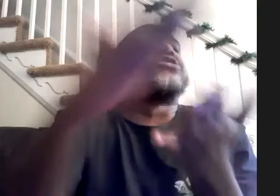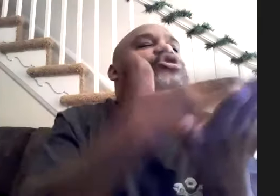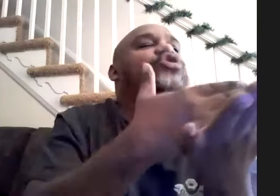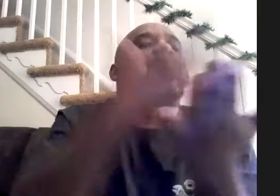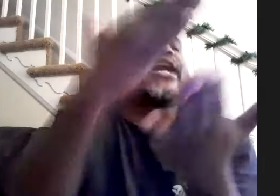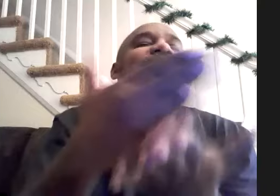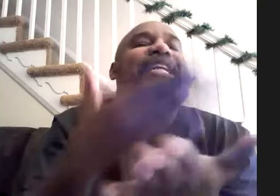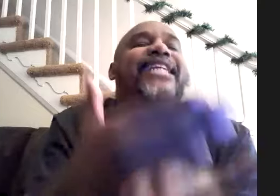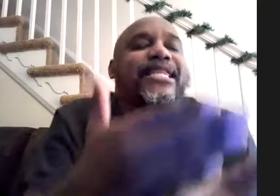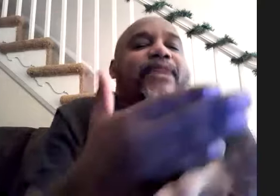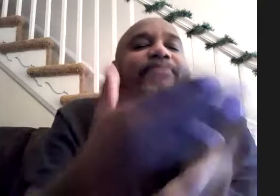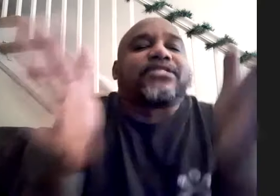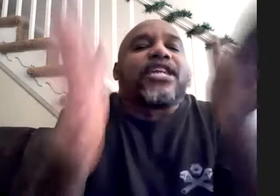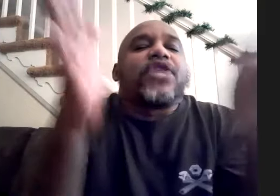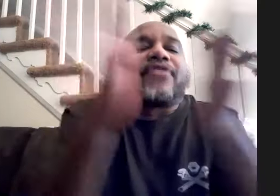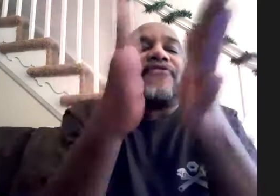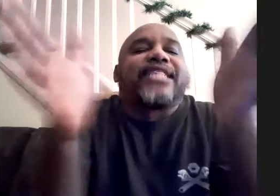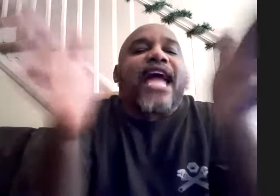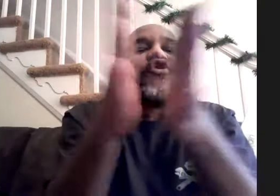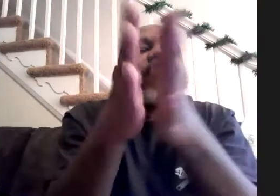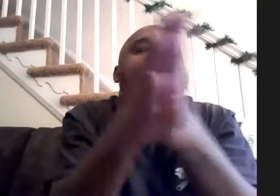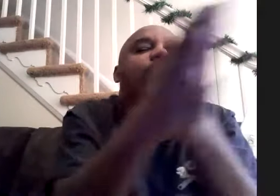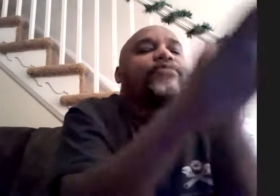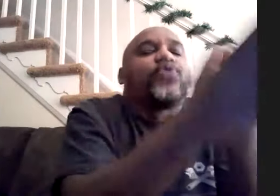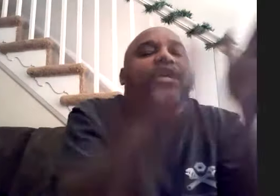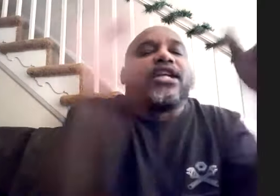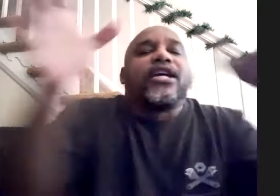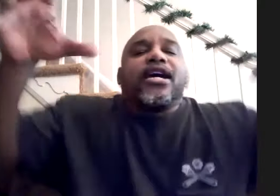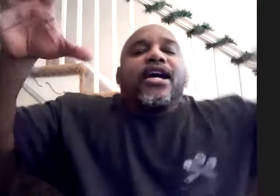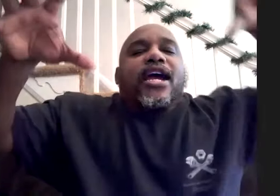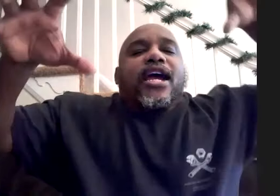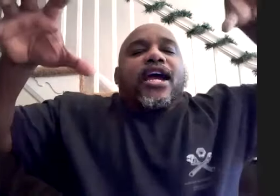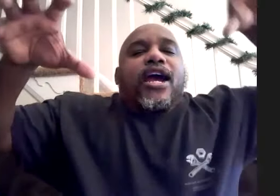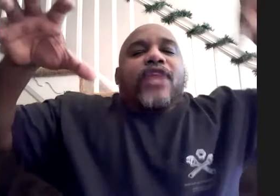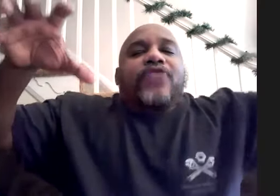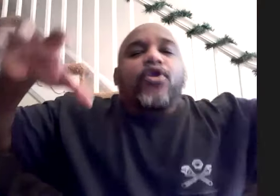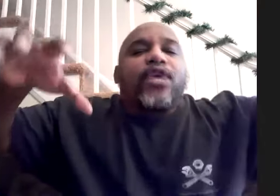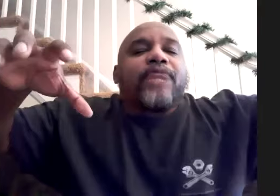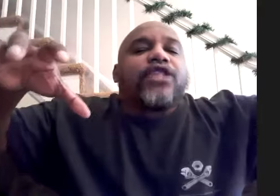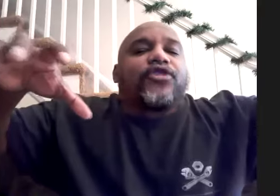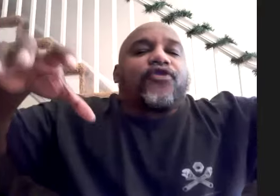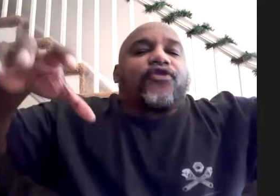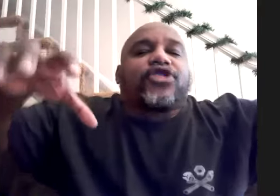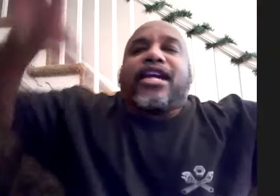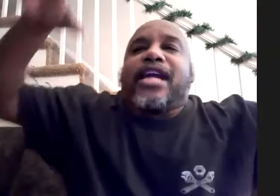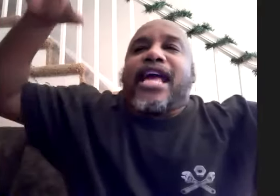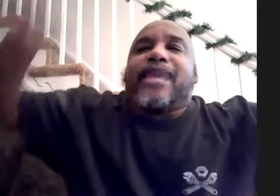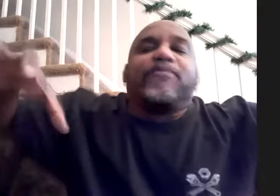but you don't want to alienate them that's the thing you have to find that gray area between them quitting because they're frustrated and them being